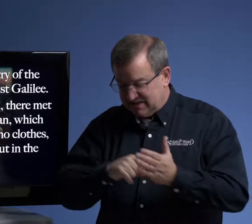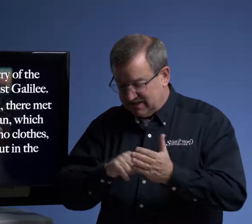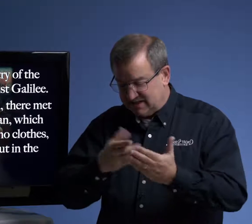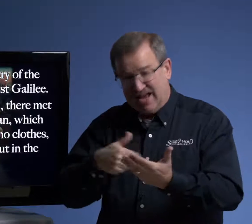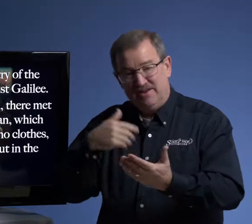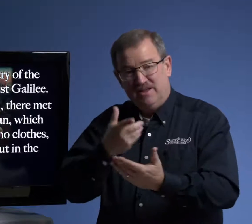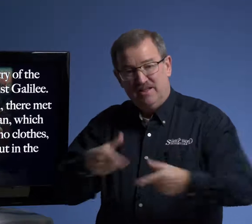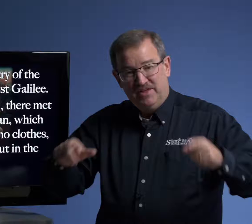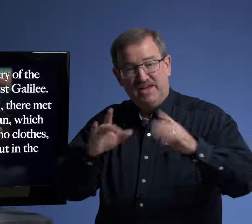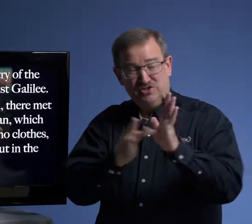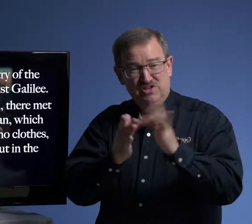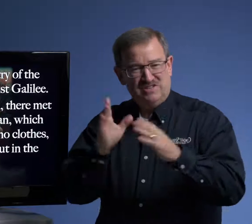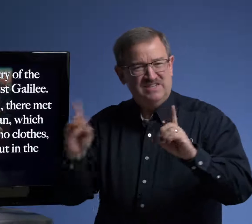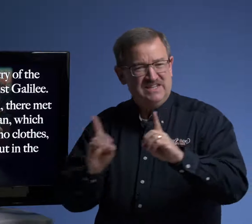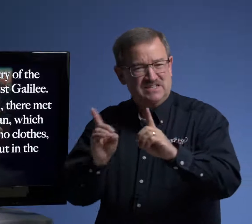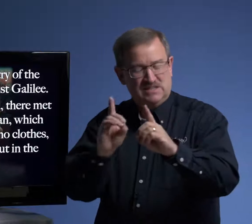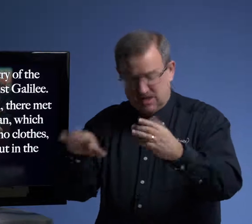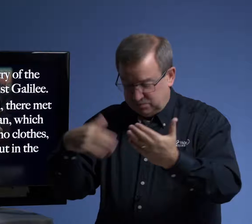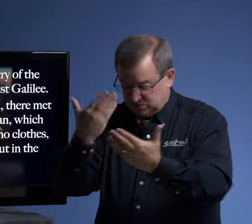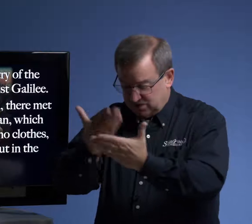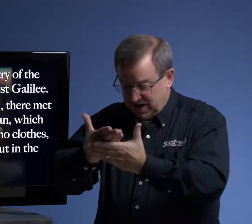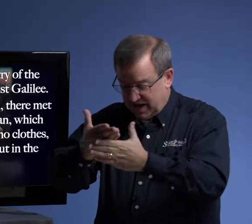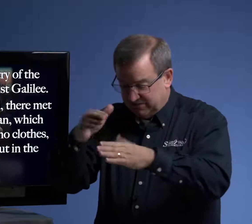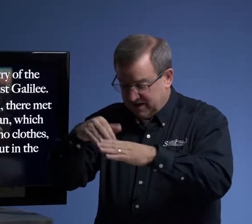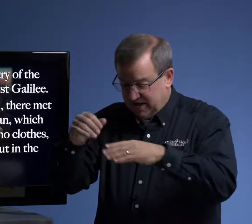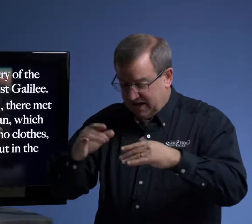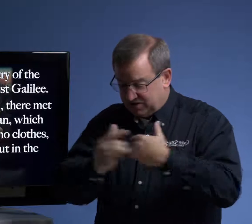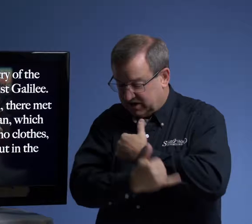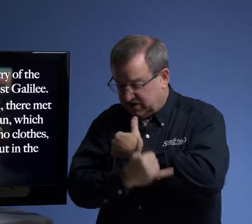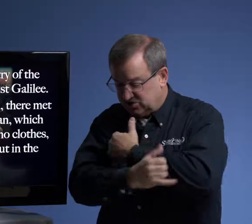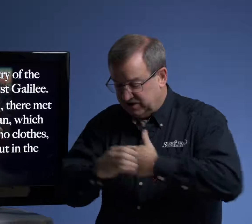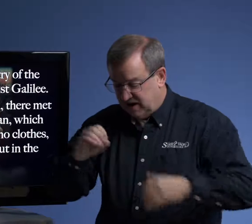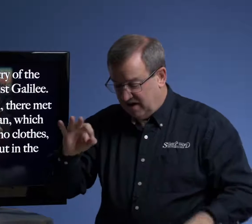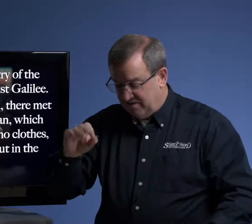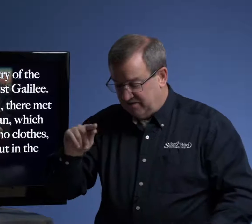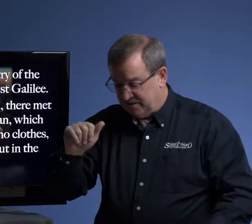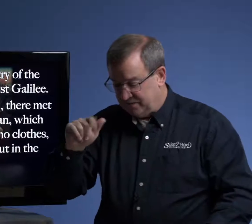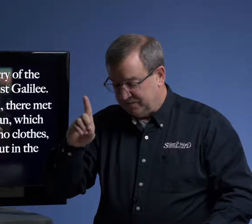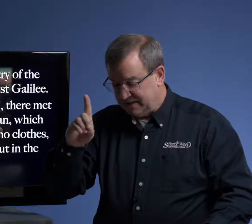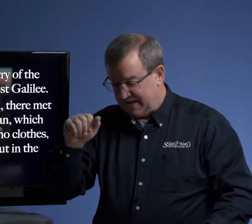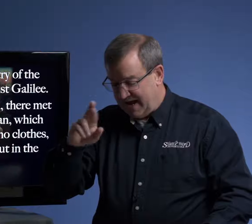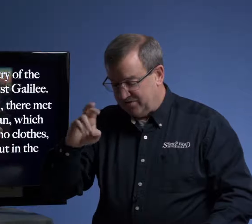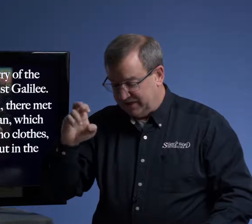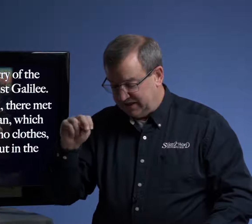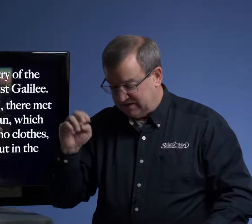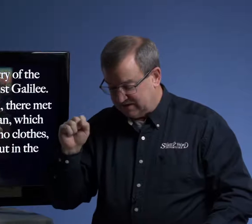says this, and they, Jesus and his disciples arrived at the country of Gadarenes,